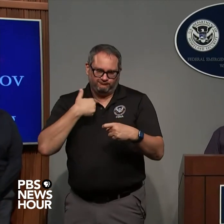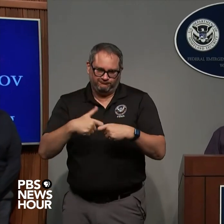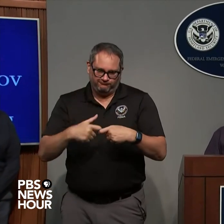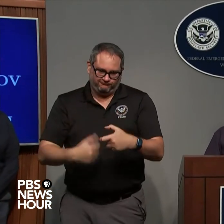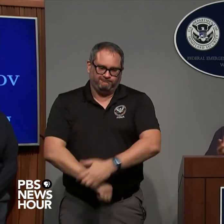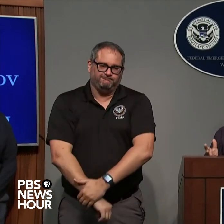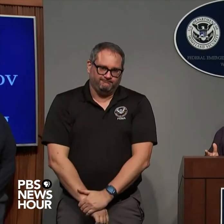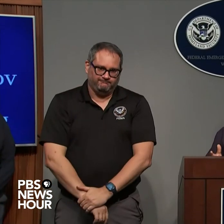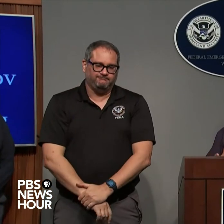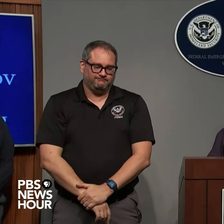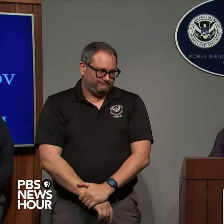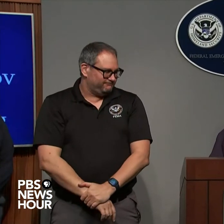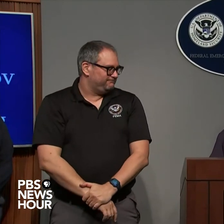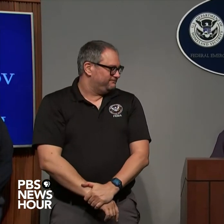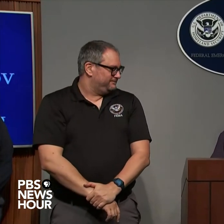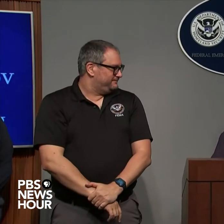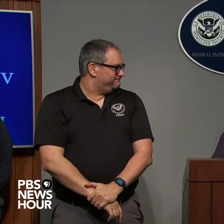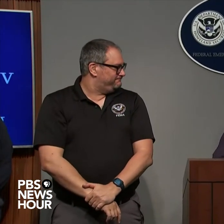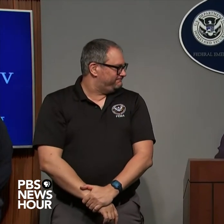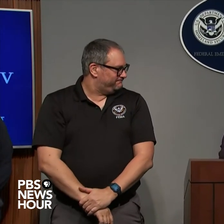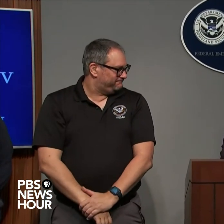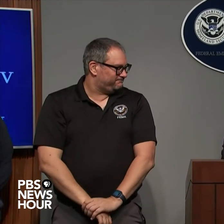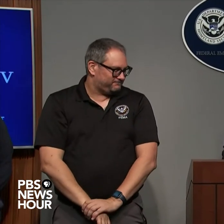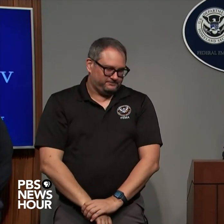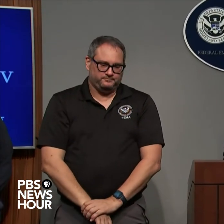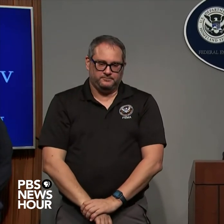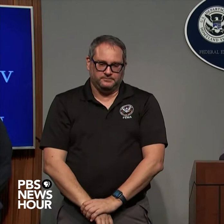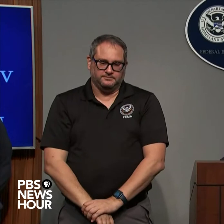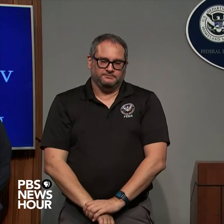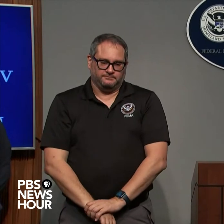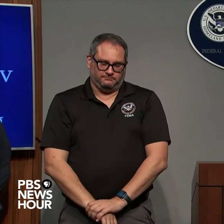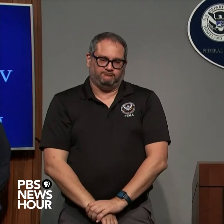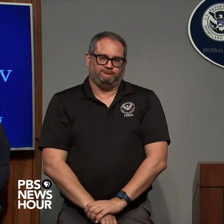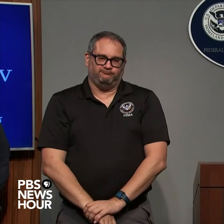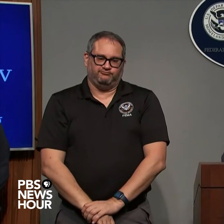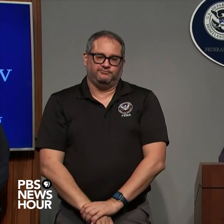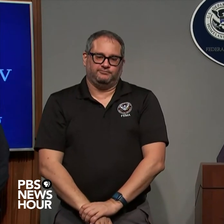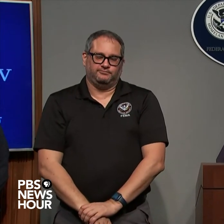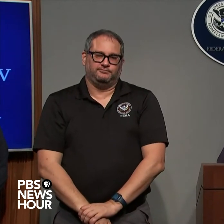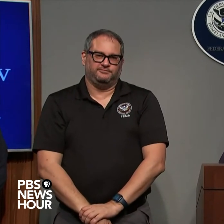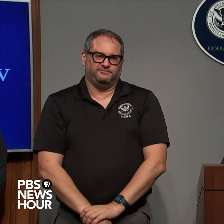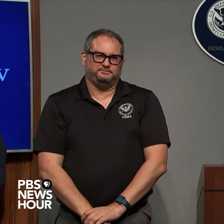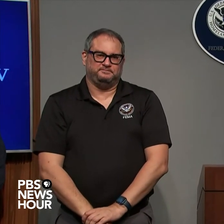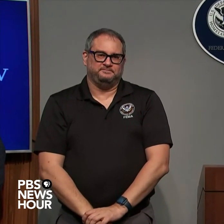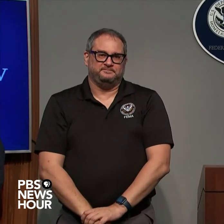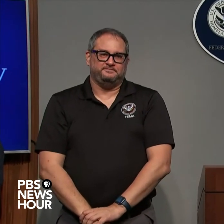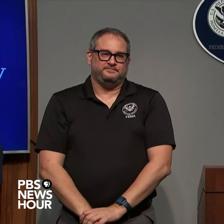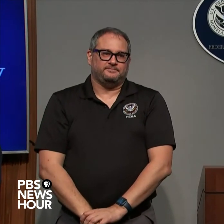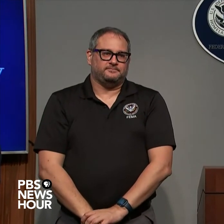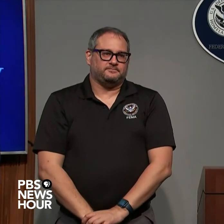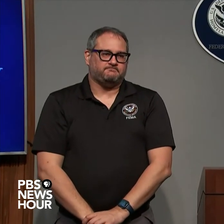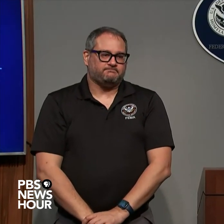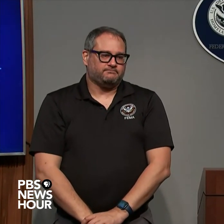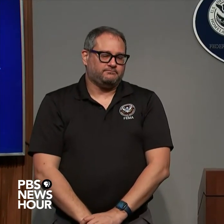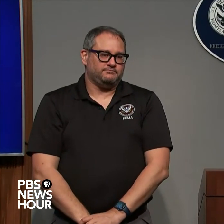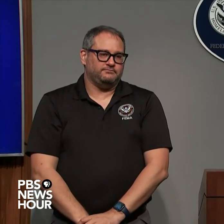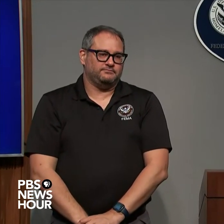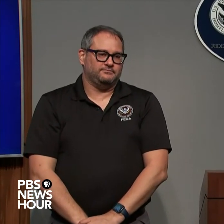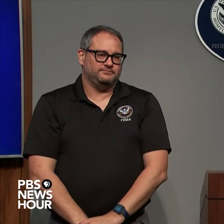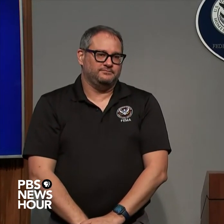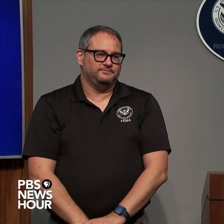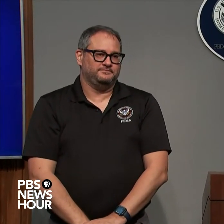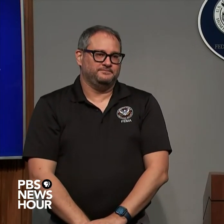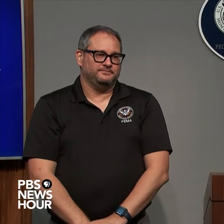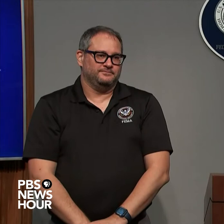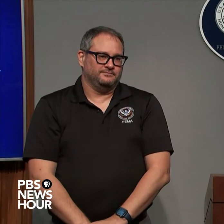nacional de fema voy a ser una actualización de lo que dijo la administradora chriswell el huracán continúa siendo una amenaza peligrosa para